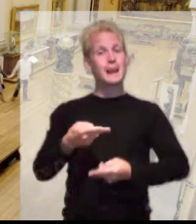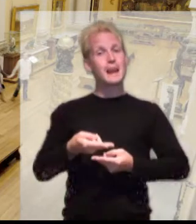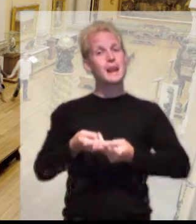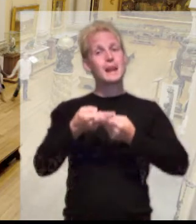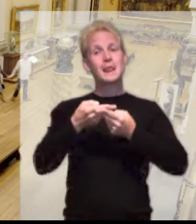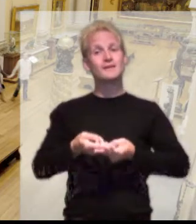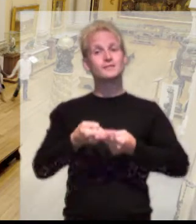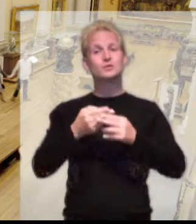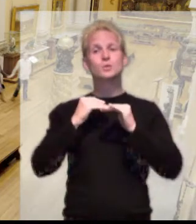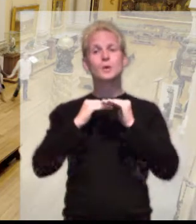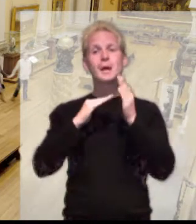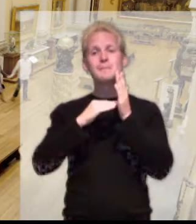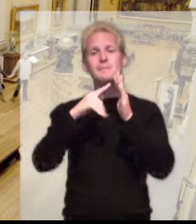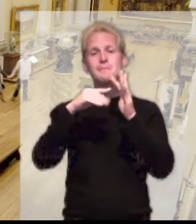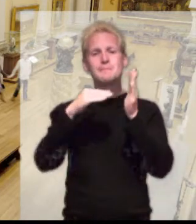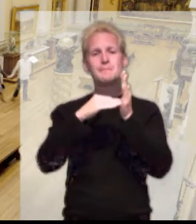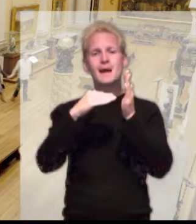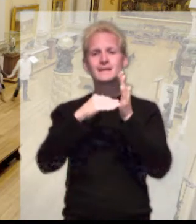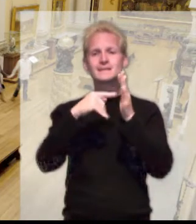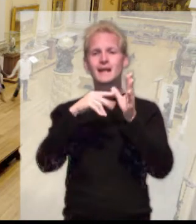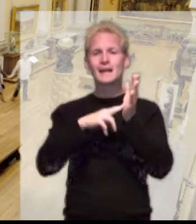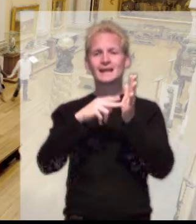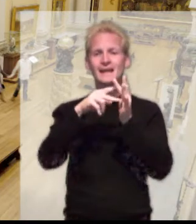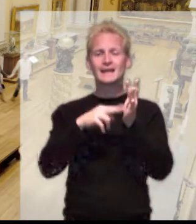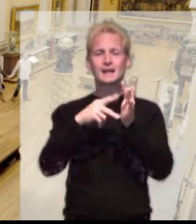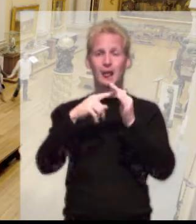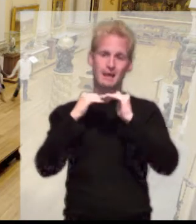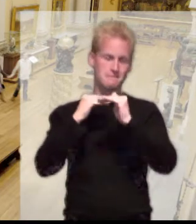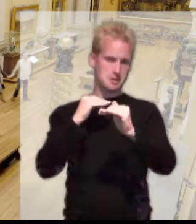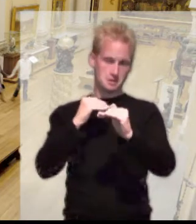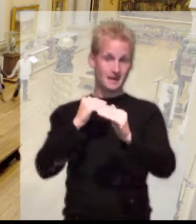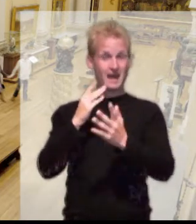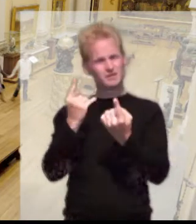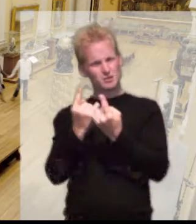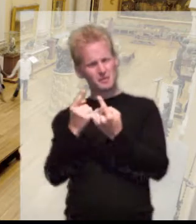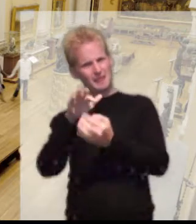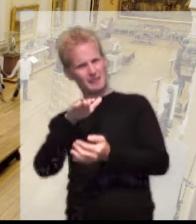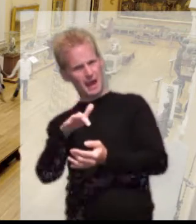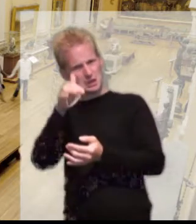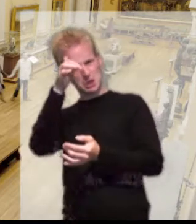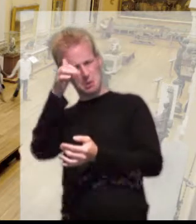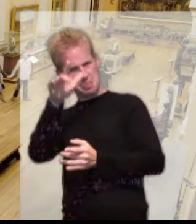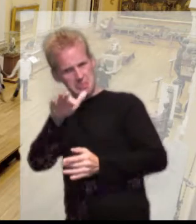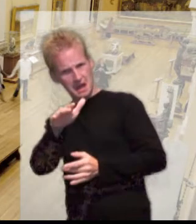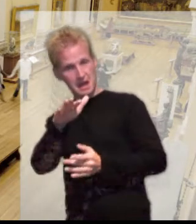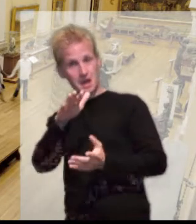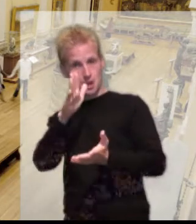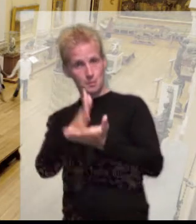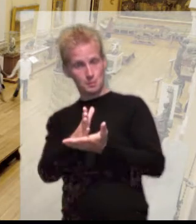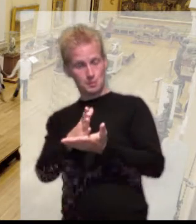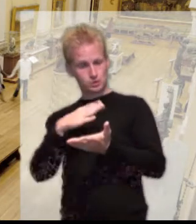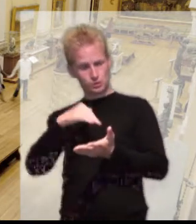to the small mezzanine level. If there is a particular object you would like to see, contact us.